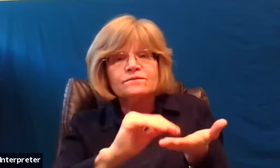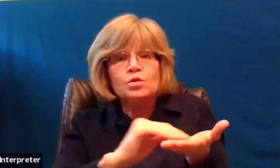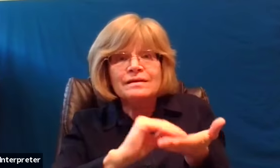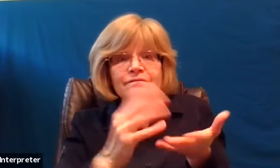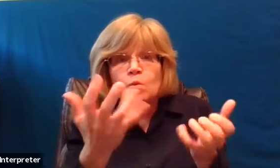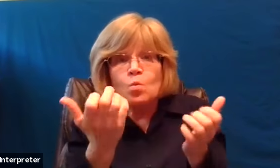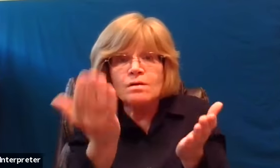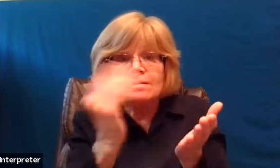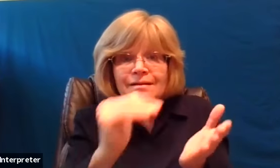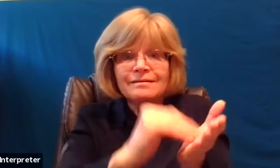conditional